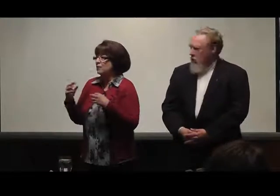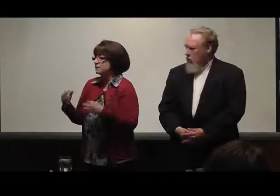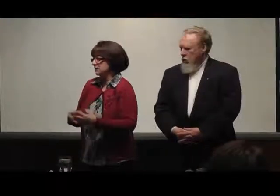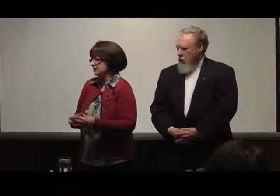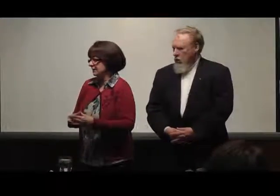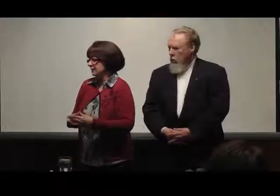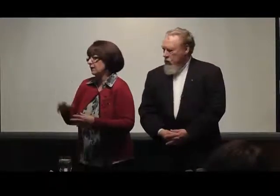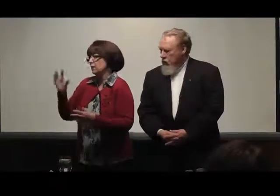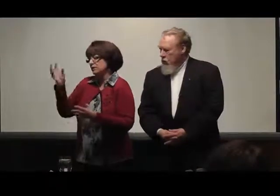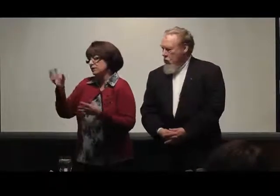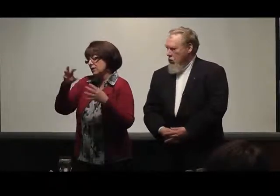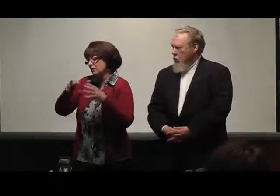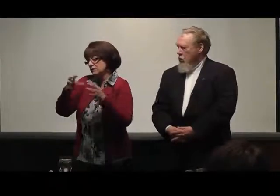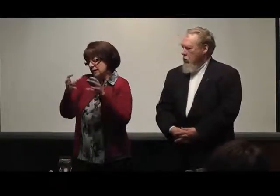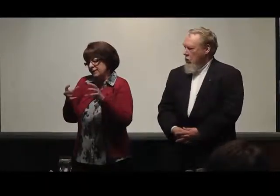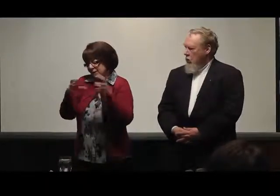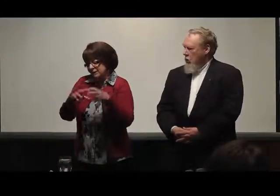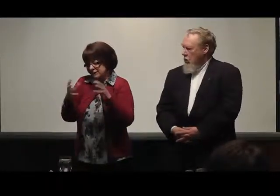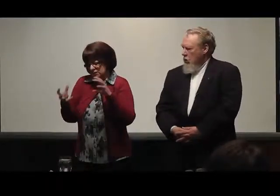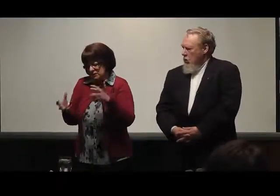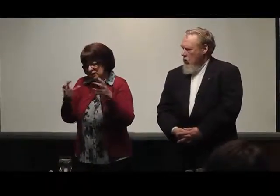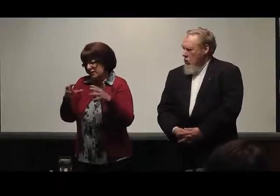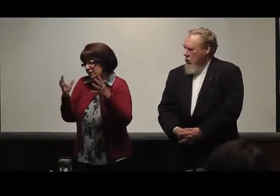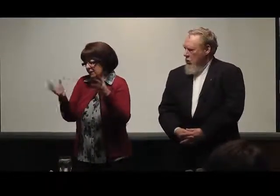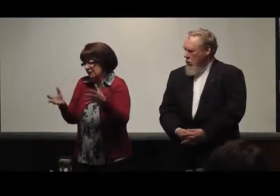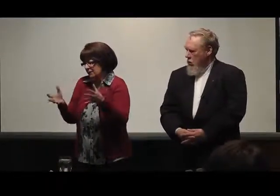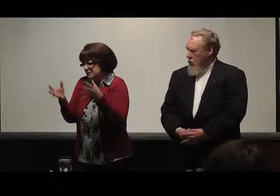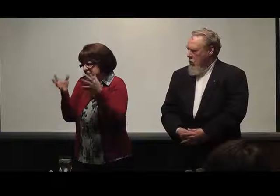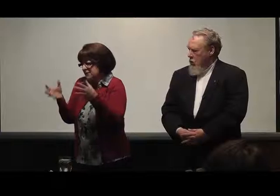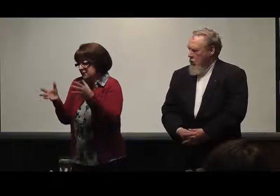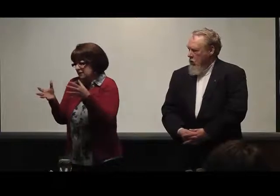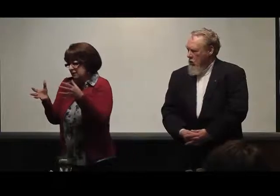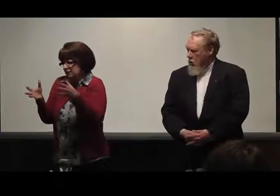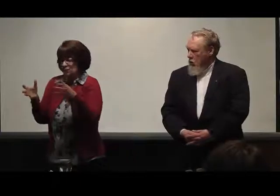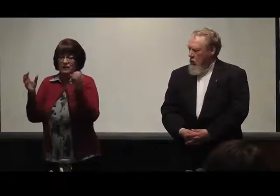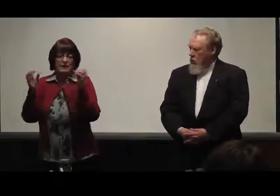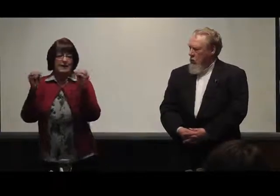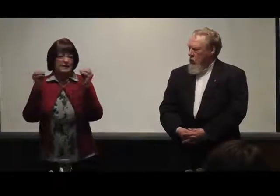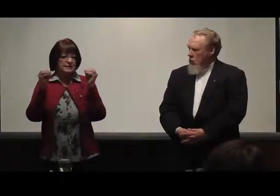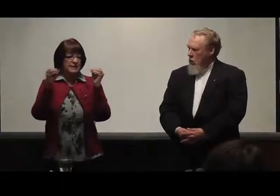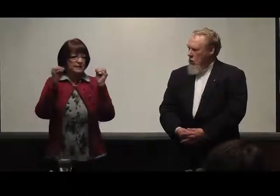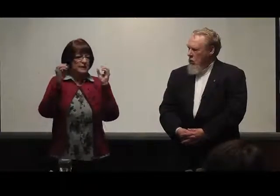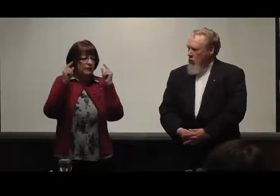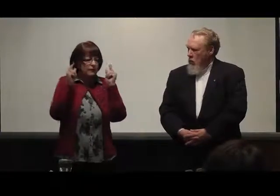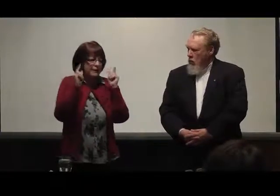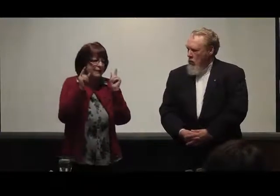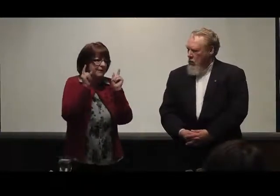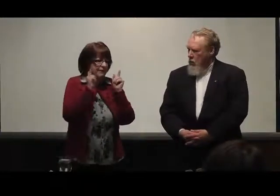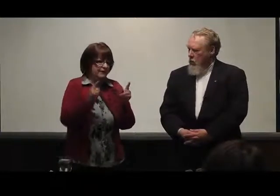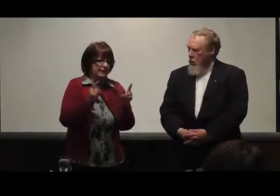was a little kid, and I want you to understand about this little kid thinking. This is the thing that's crucial, is that little kid thinking